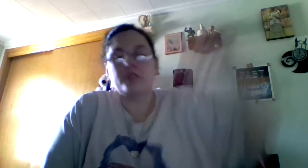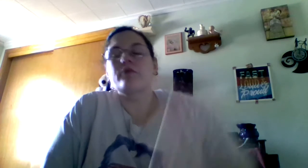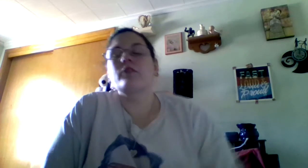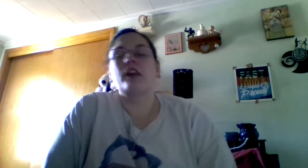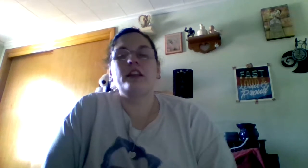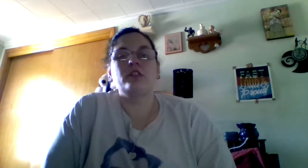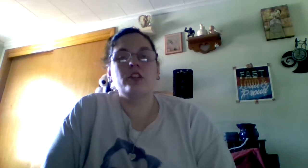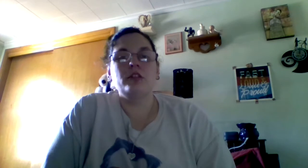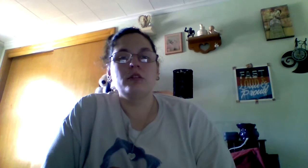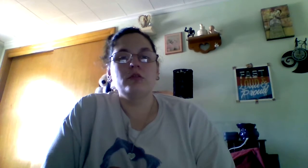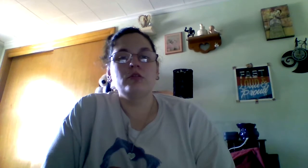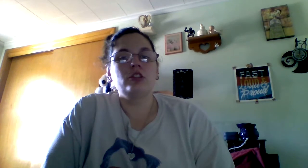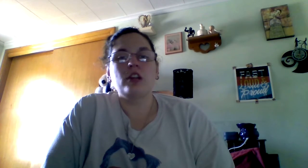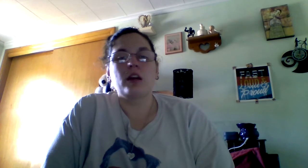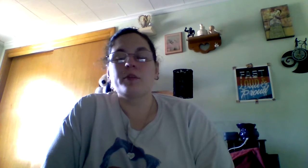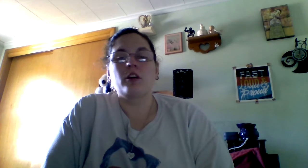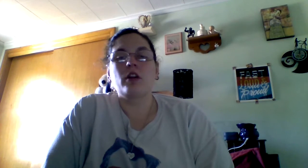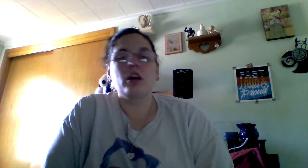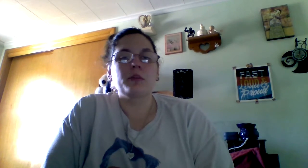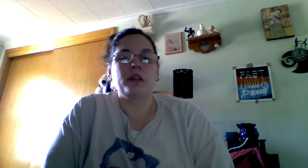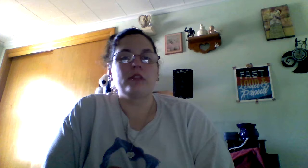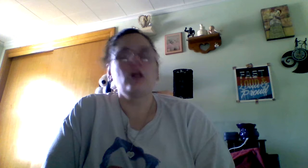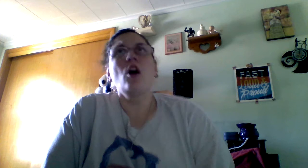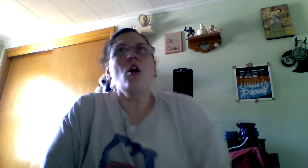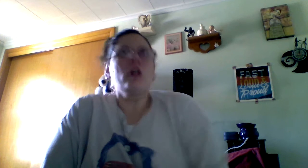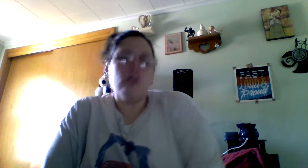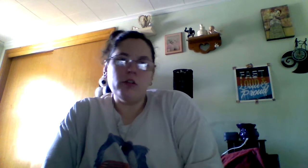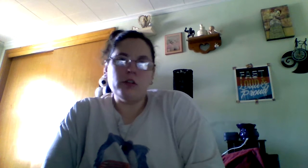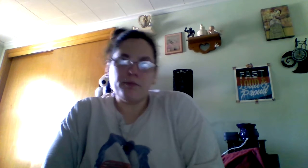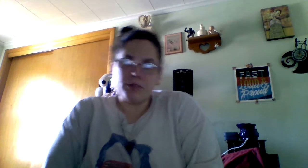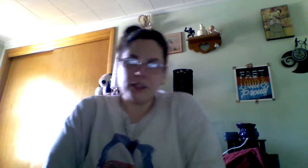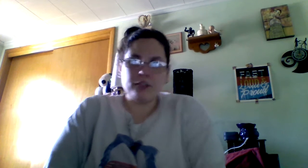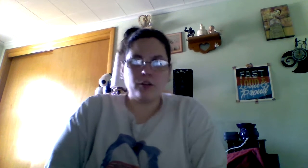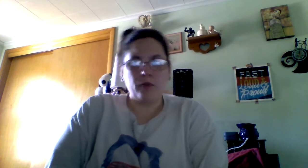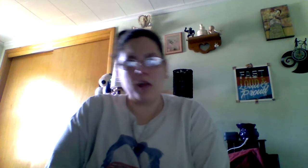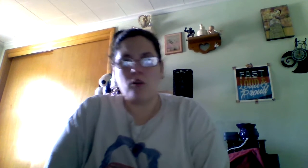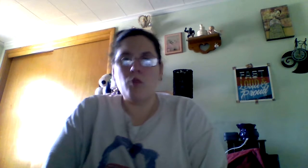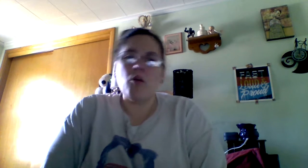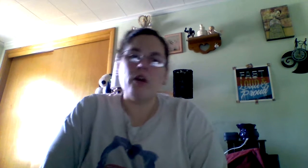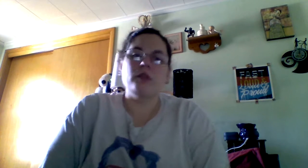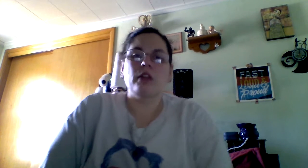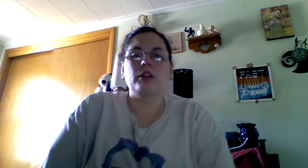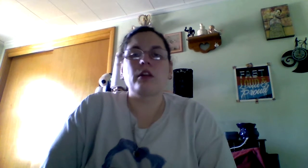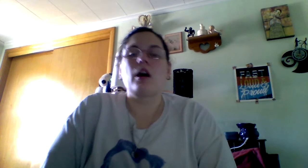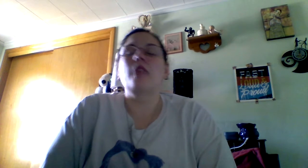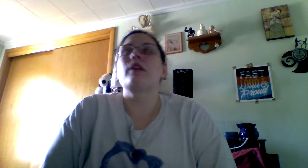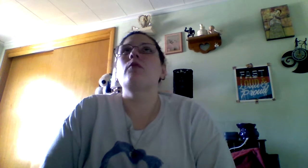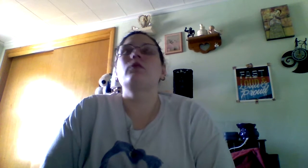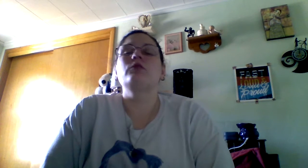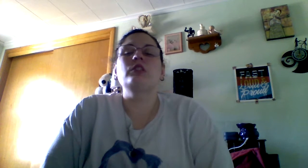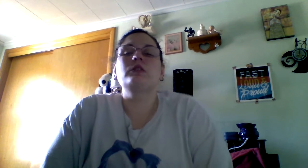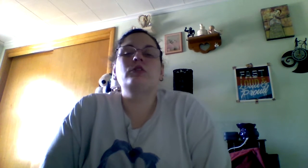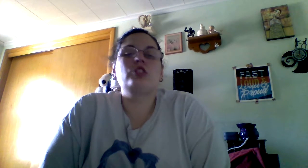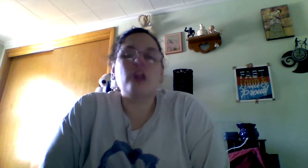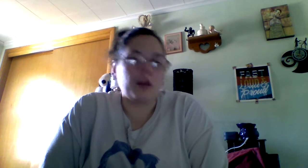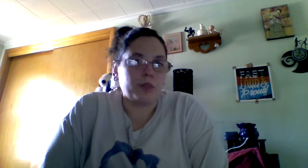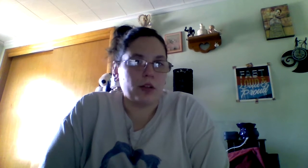I'm like, dude, shut up or I'll call the police. Oh, the police are my homeboys, da, da, da. I'm like, just shut up, dude.